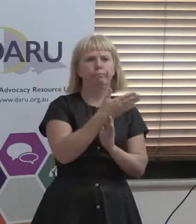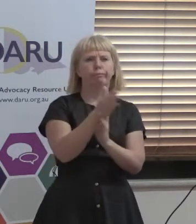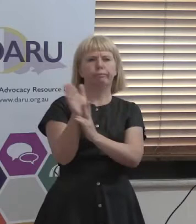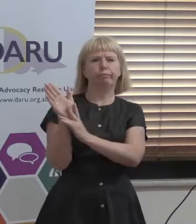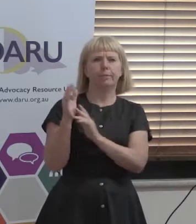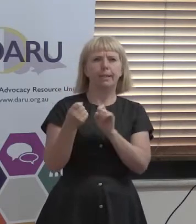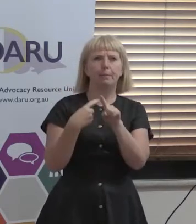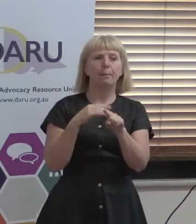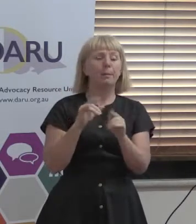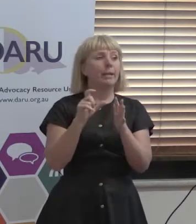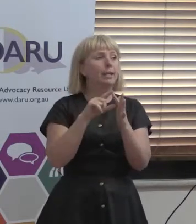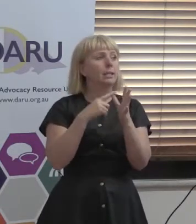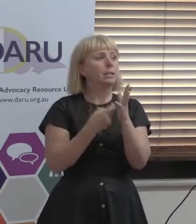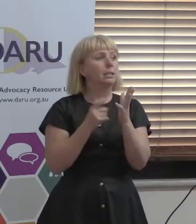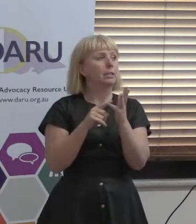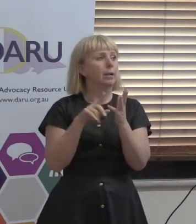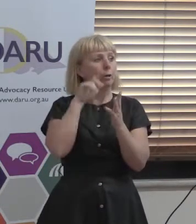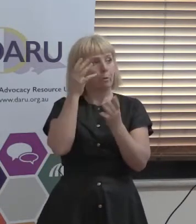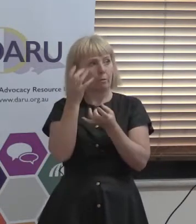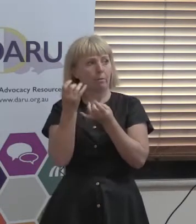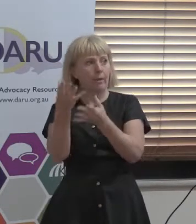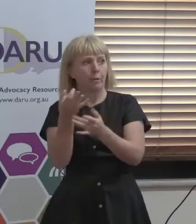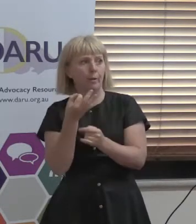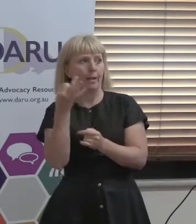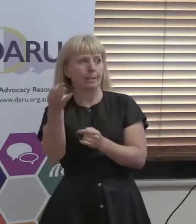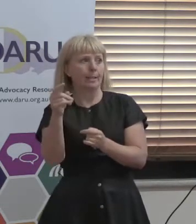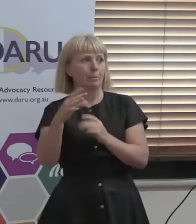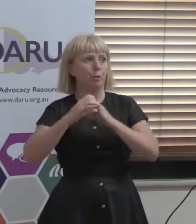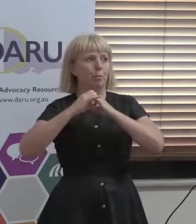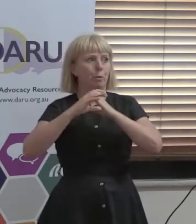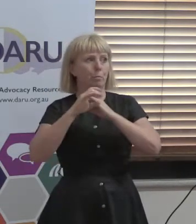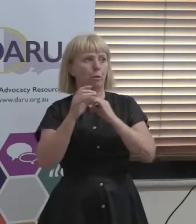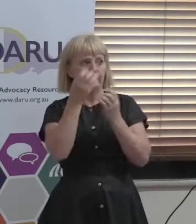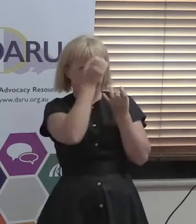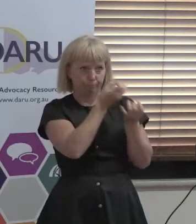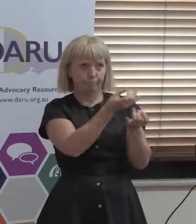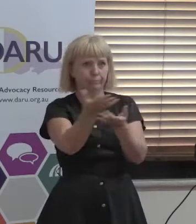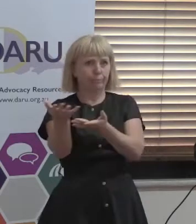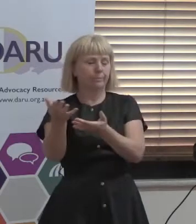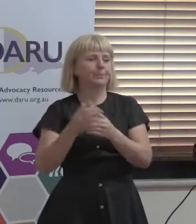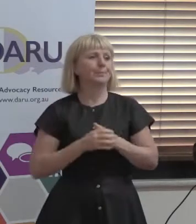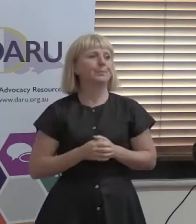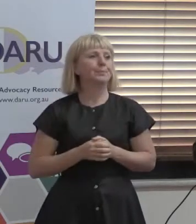do is get Daru to promote a link on it as well, because it's something that's sort of very complimentary to what Daru does.